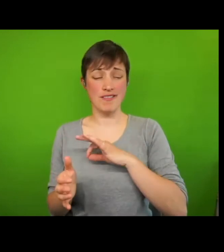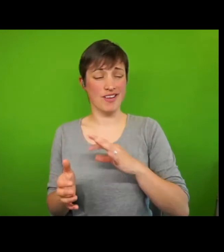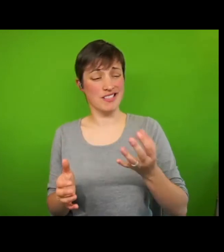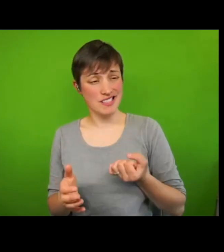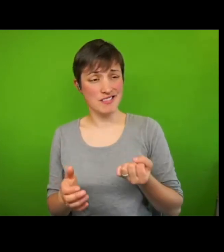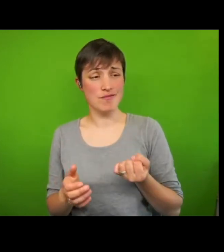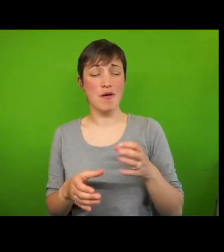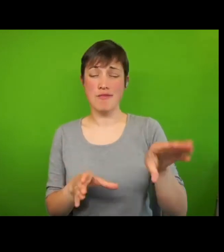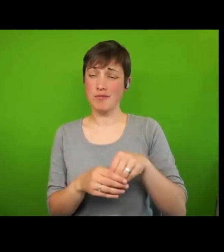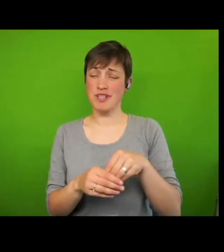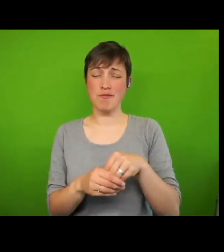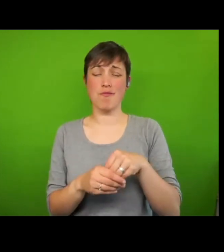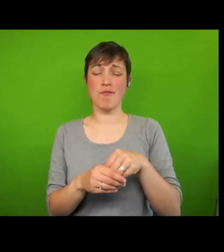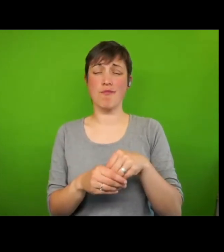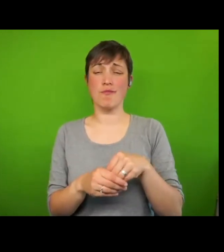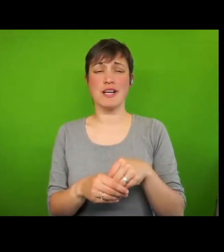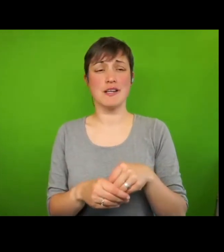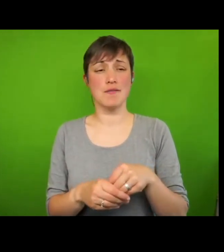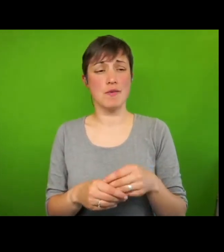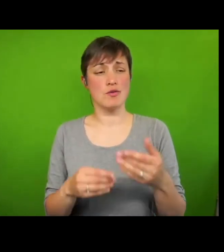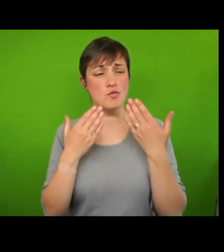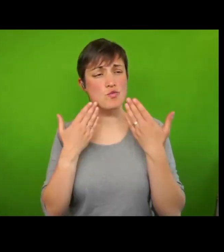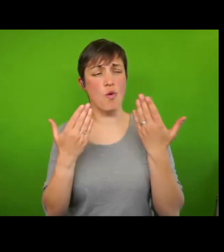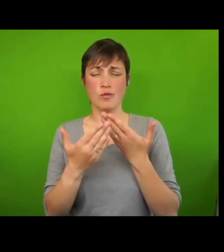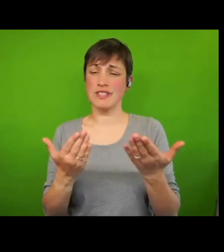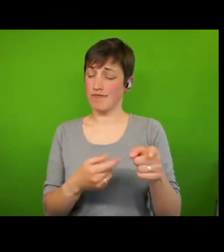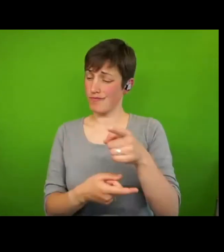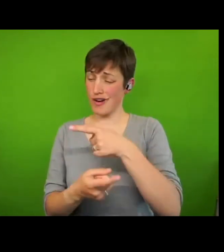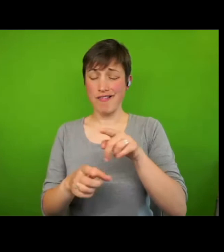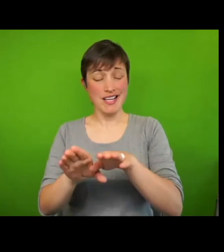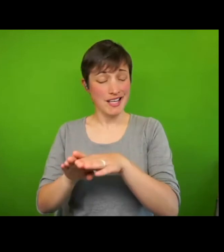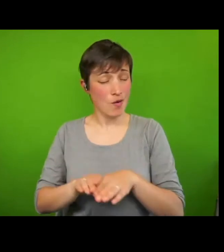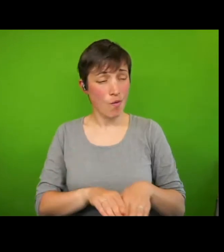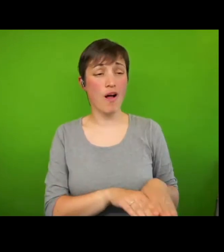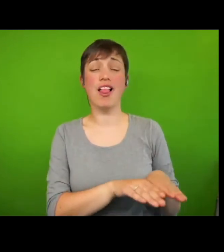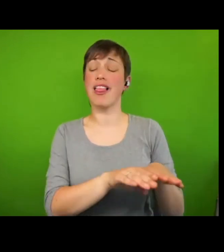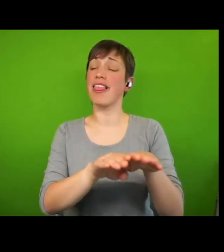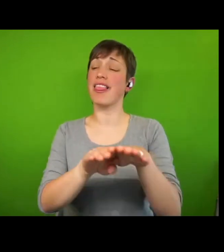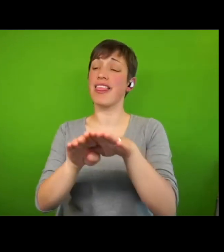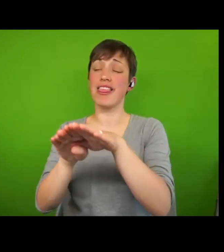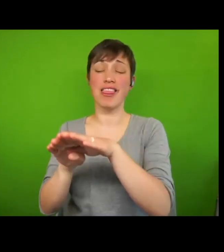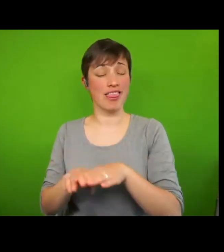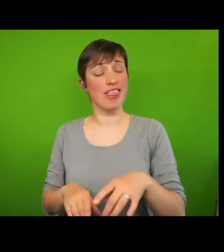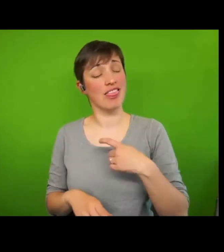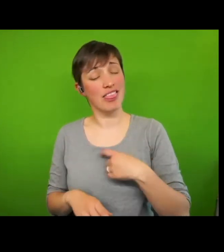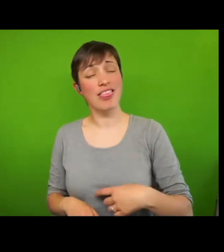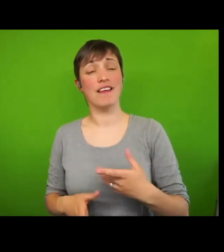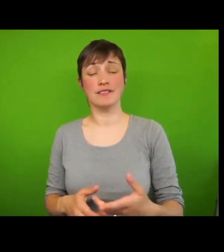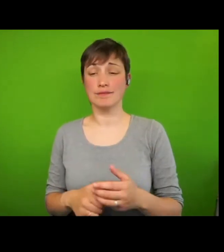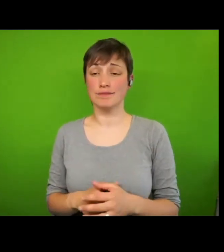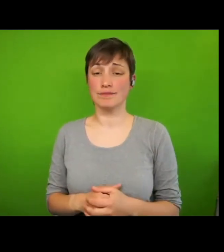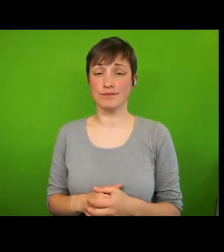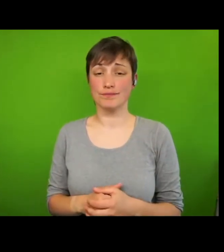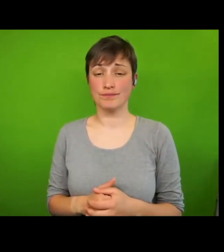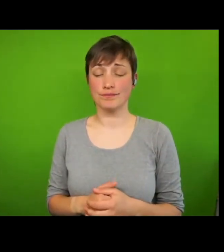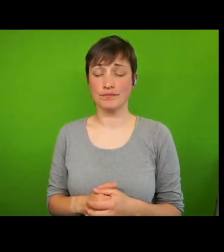of society and shared and equal citizenship. They are also more effective in preventing as opposed